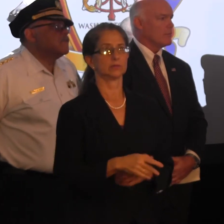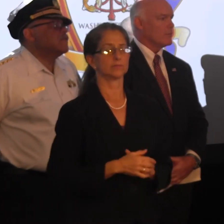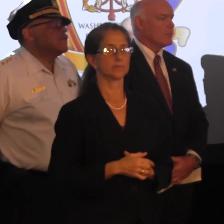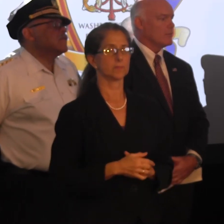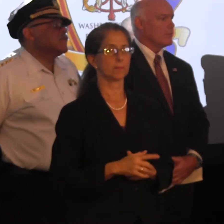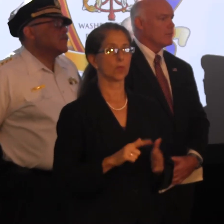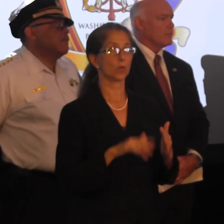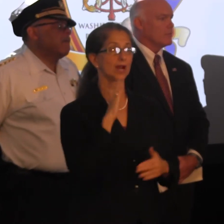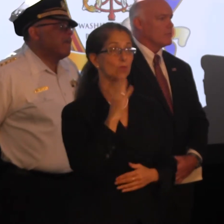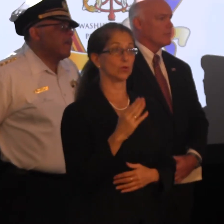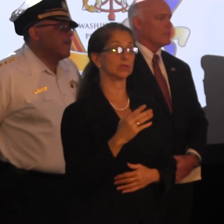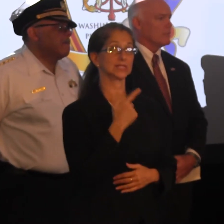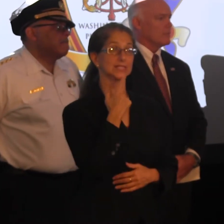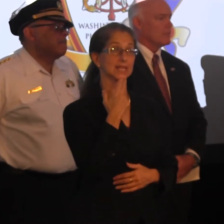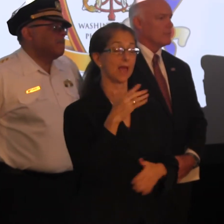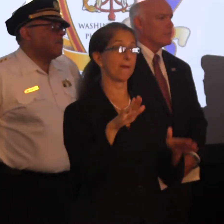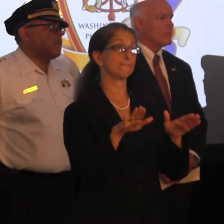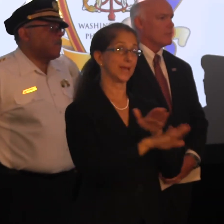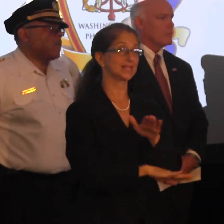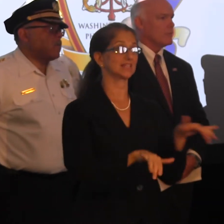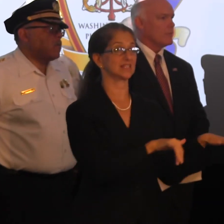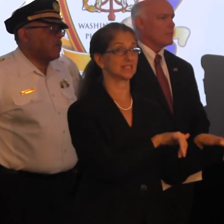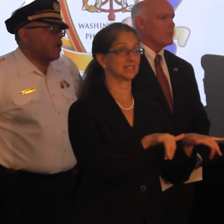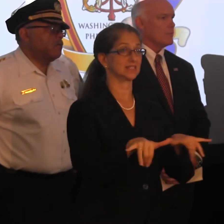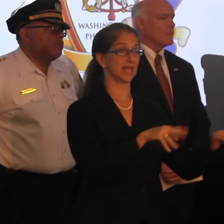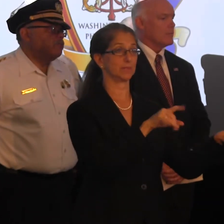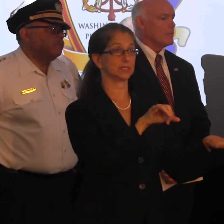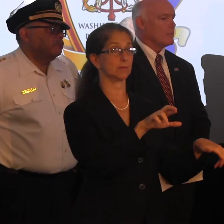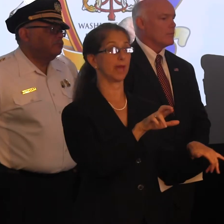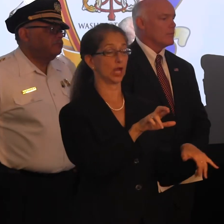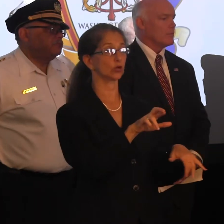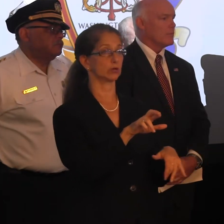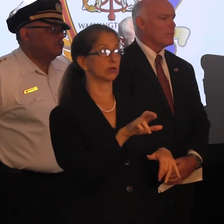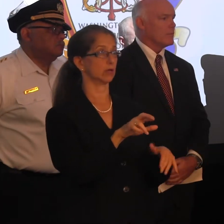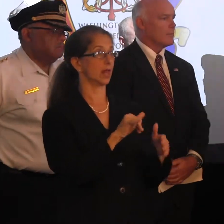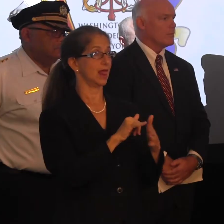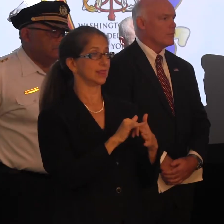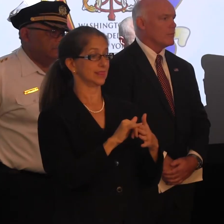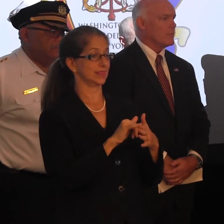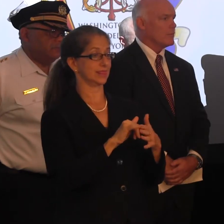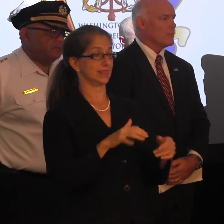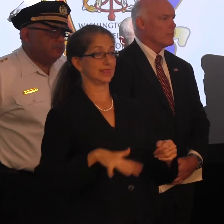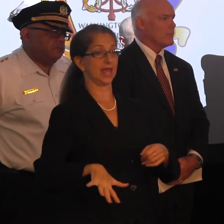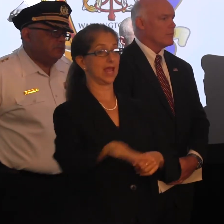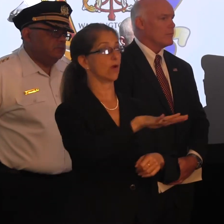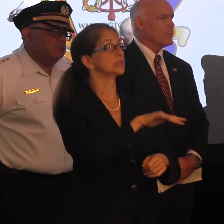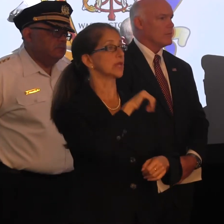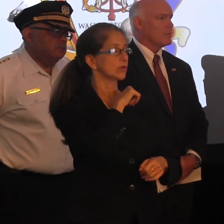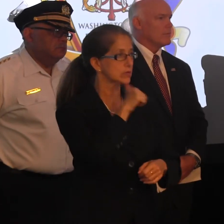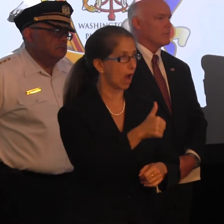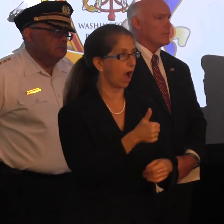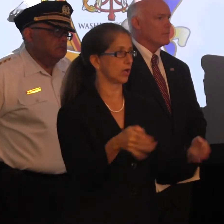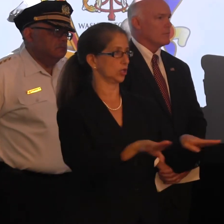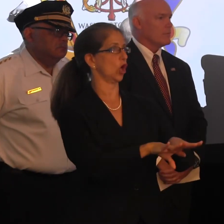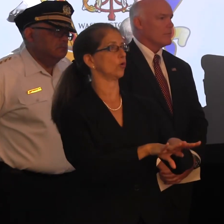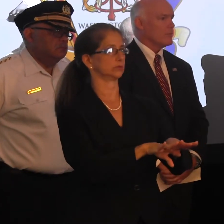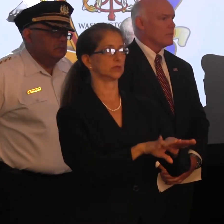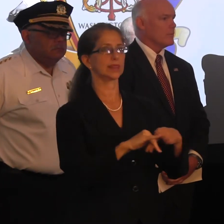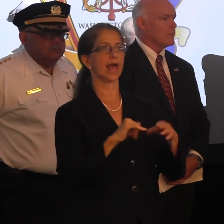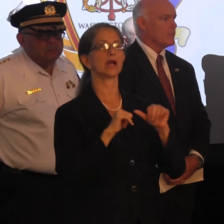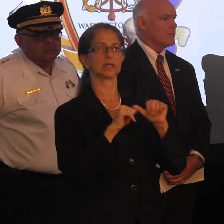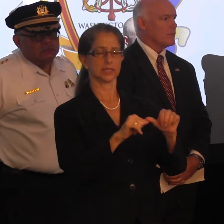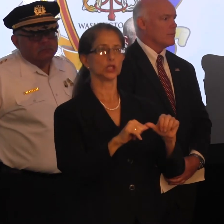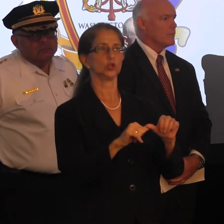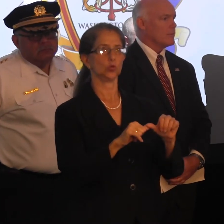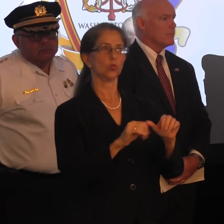what I'll say is basically what the mayor said. I'm struck by the areas that will not be closed off, that will continue to